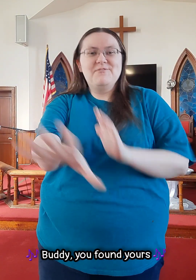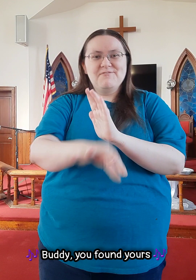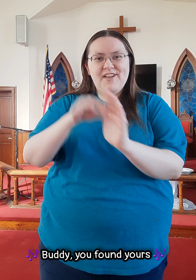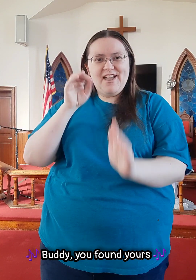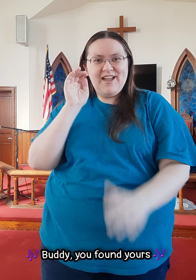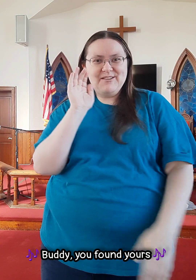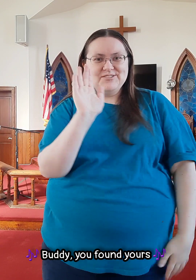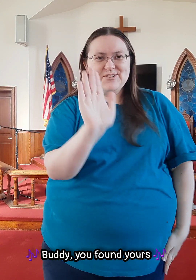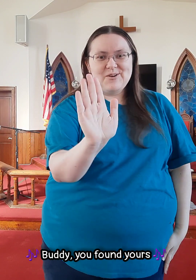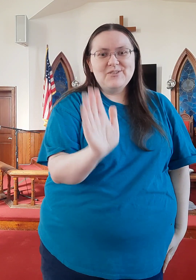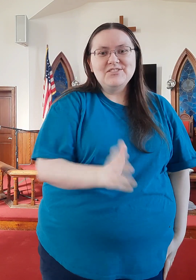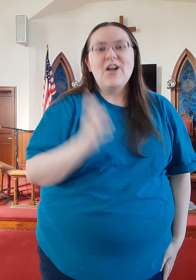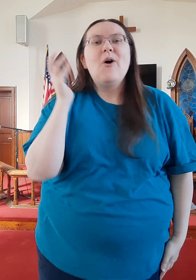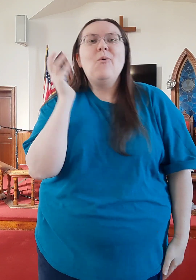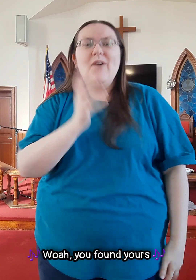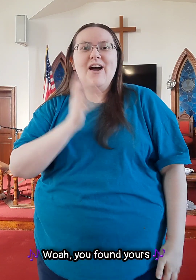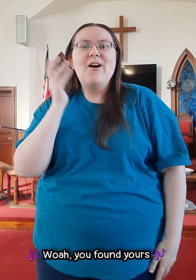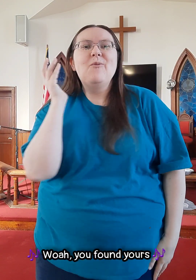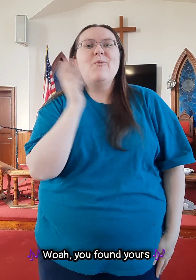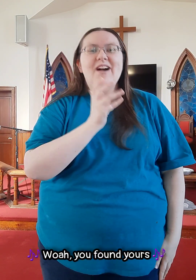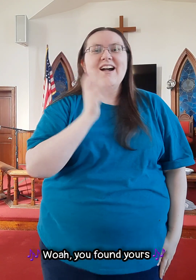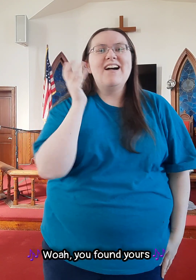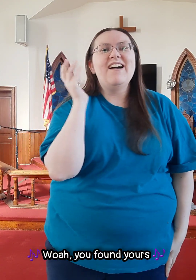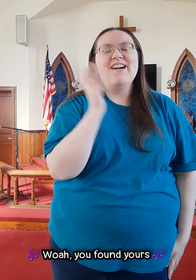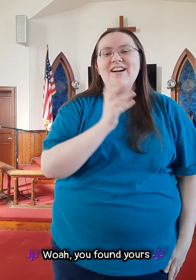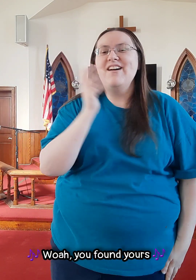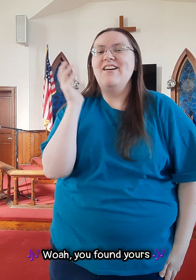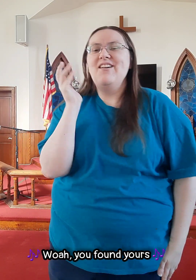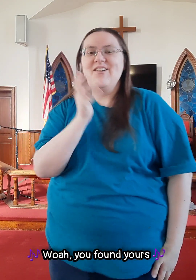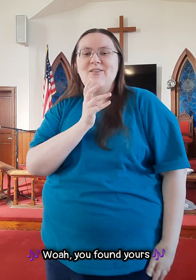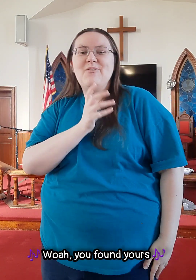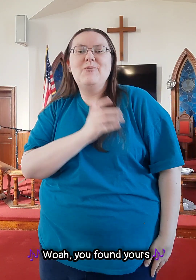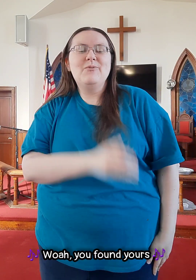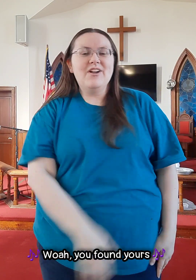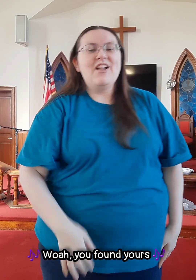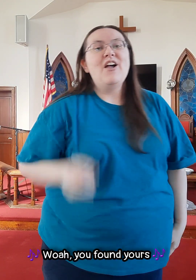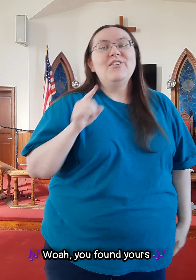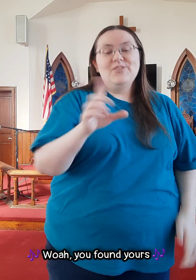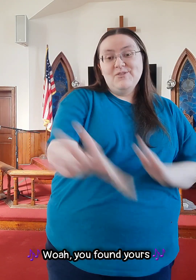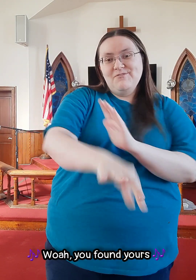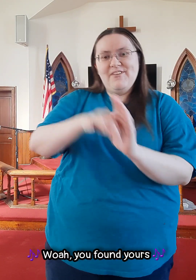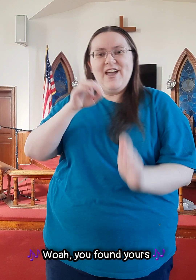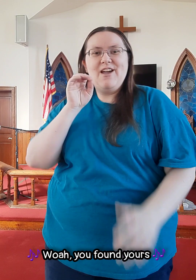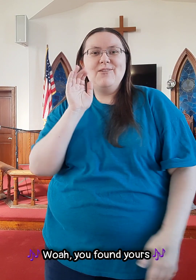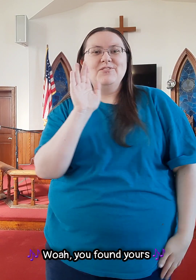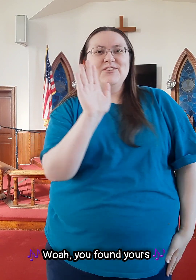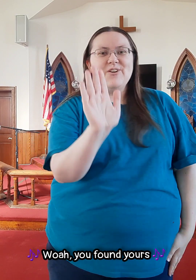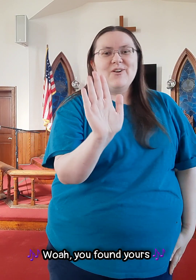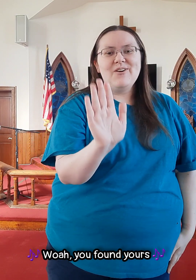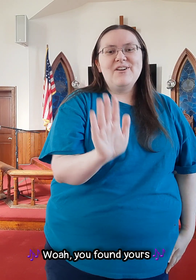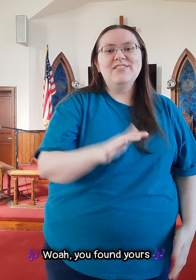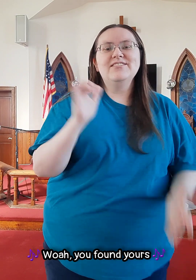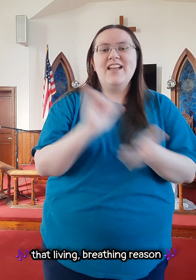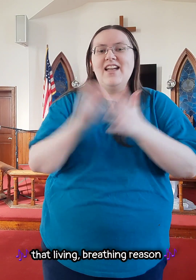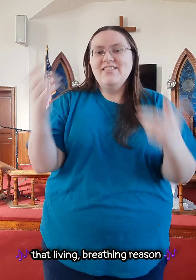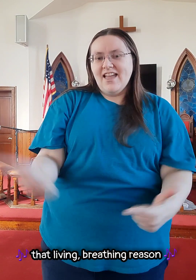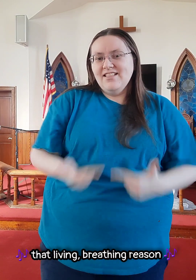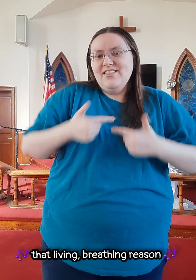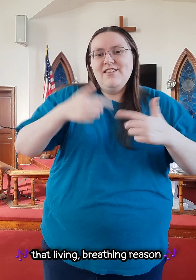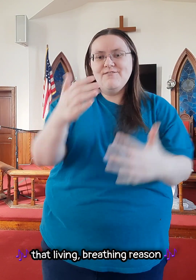you found yours Whoa, whoa, whoa, whoa You found yours That living,